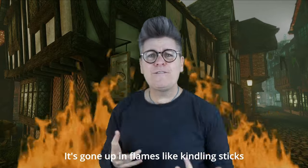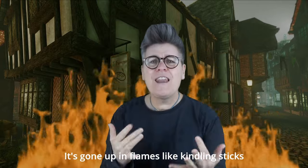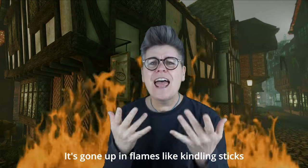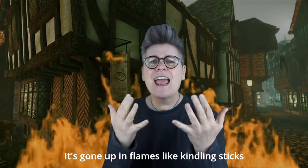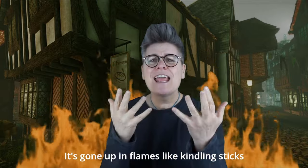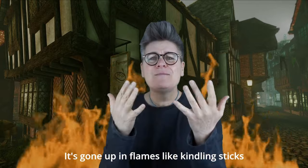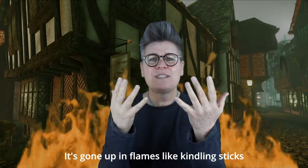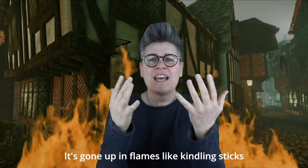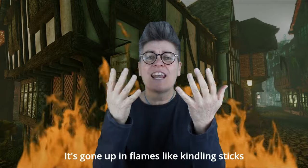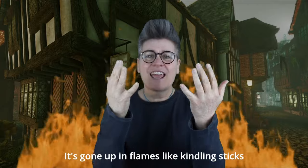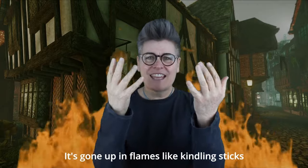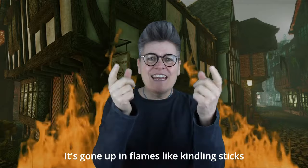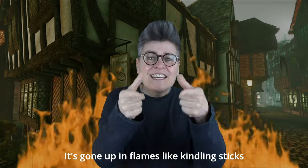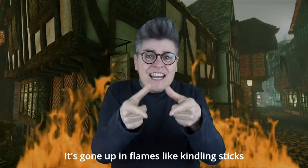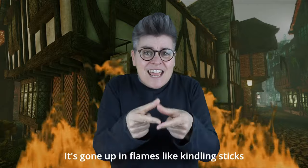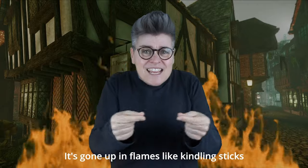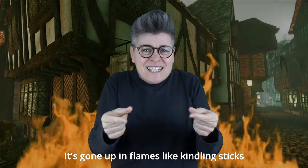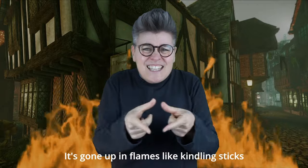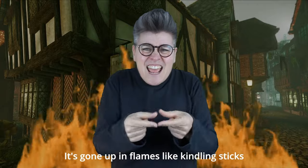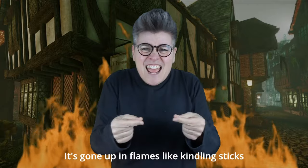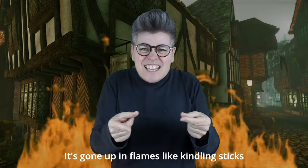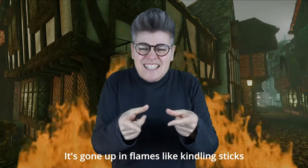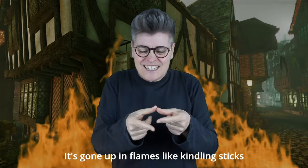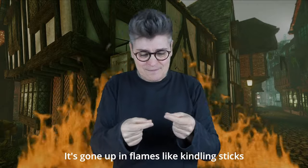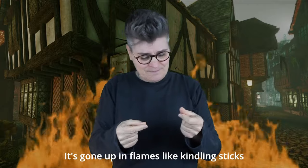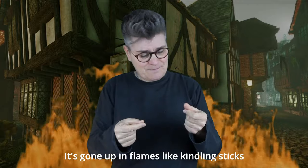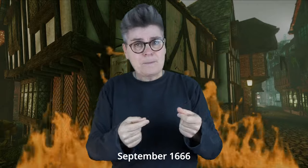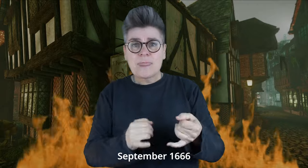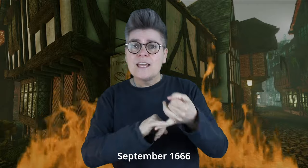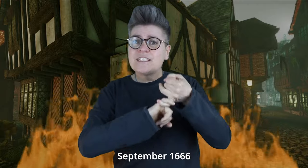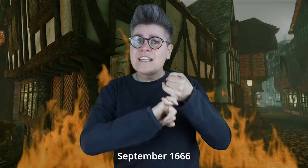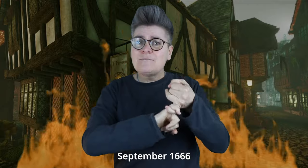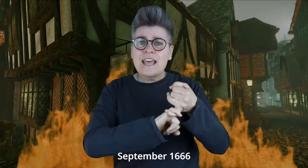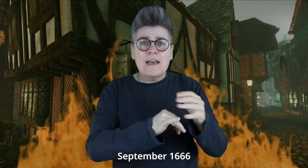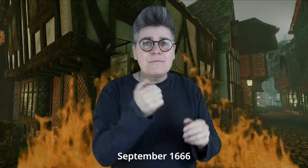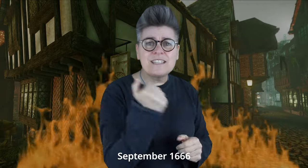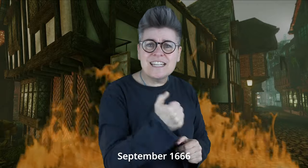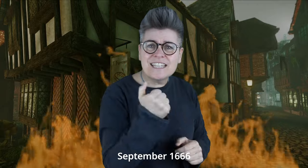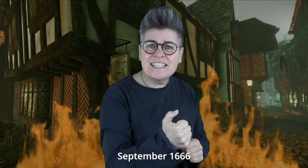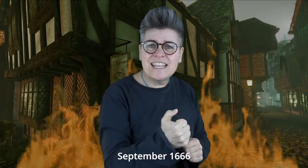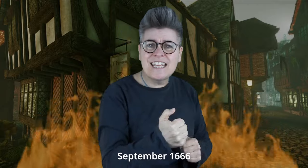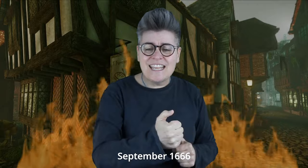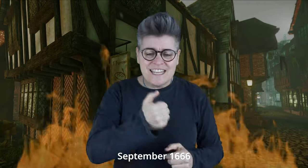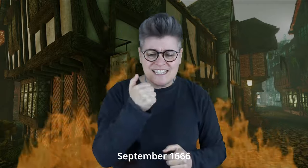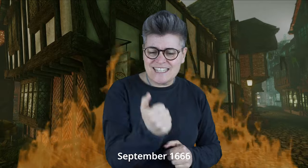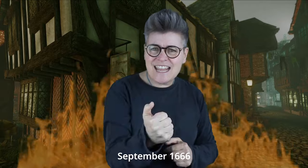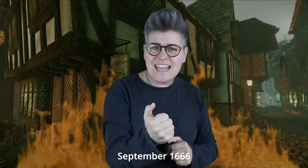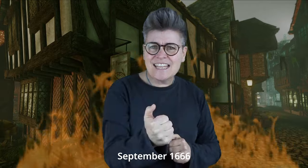flames like in this day September 1666